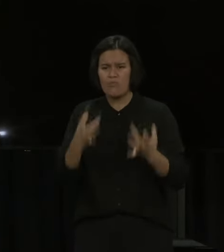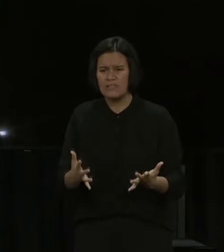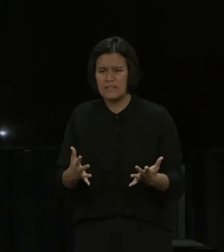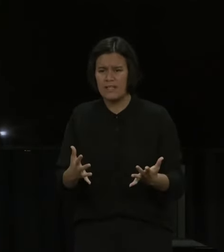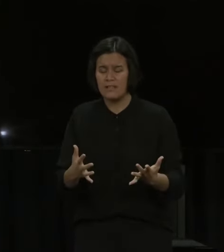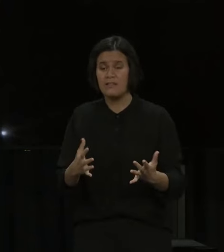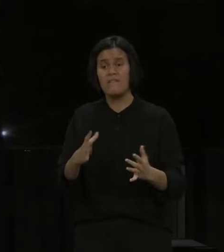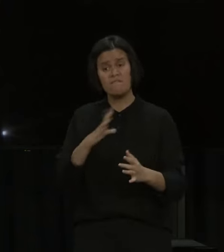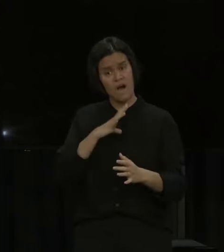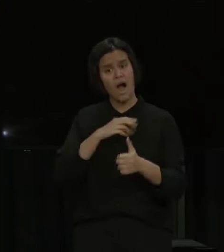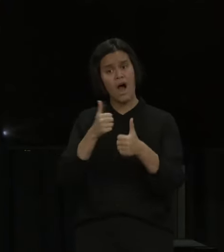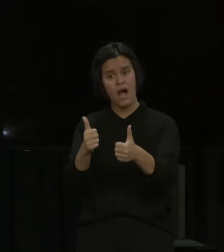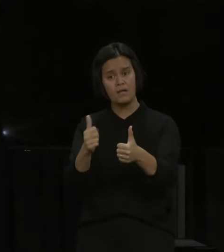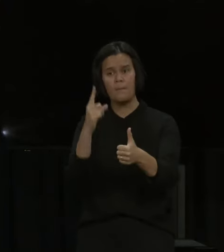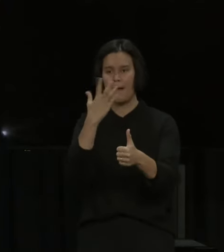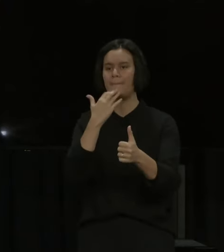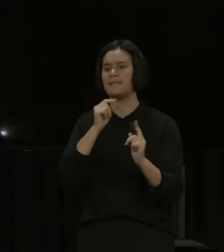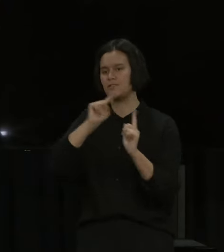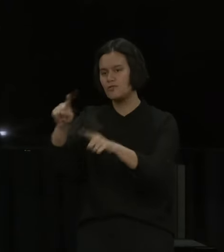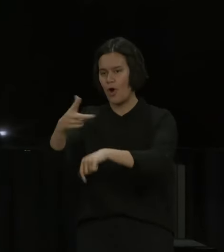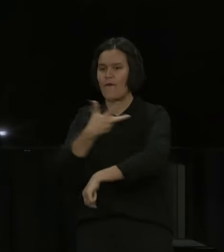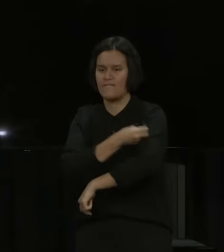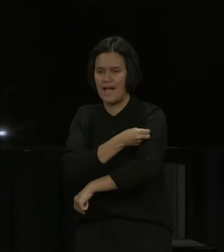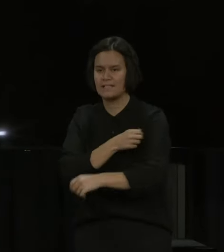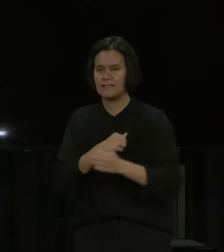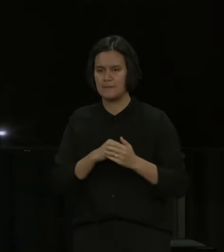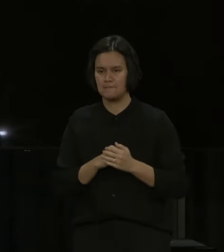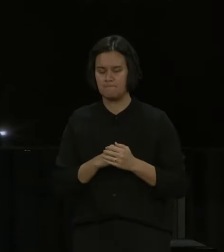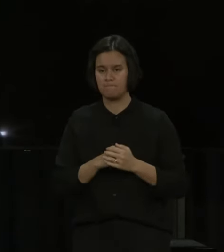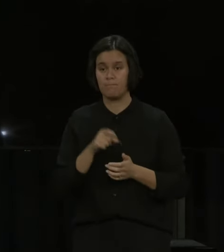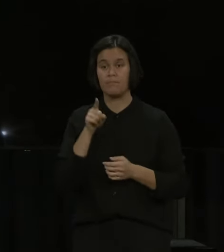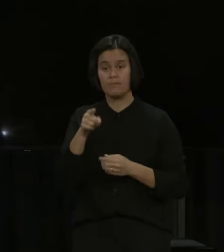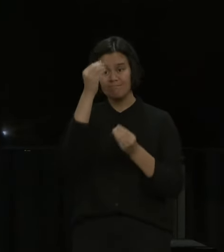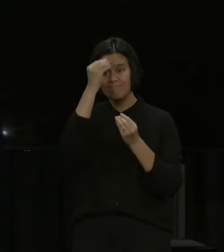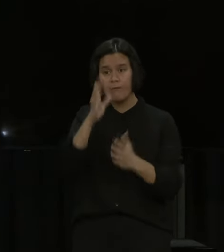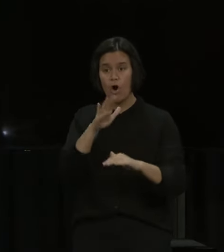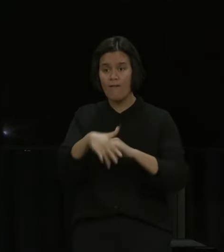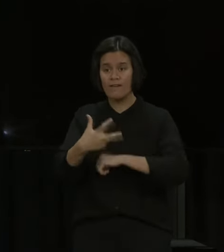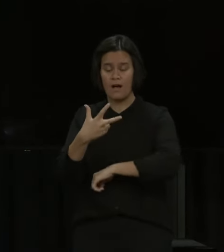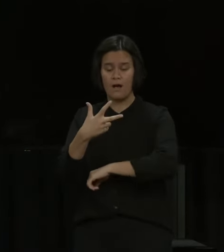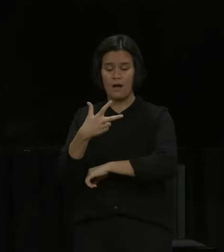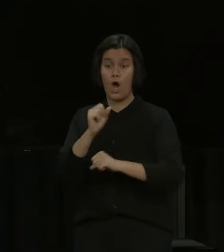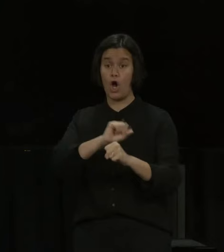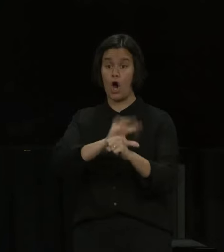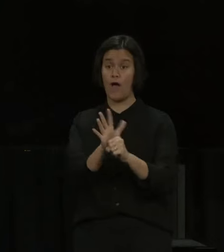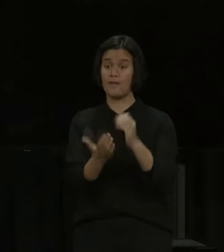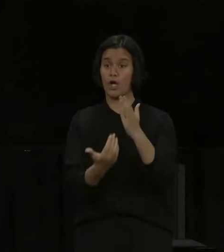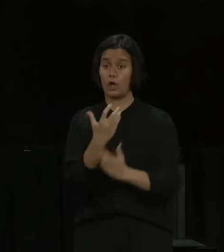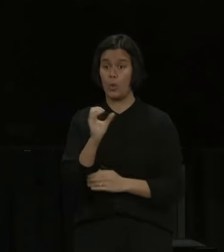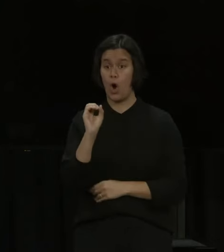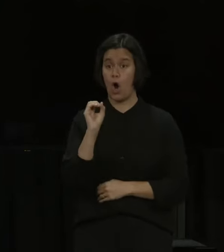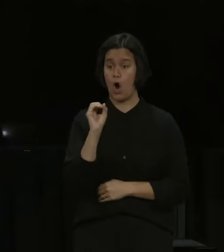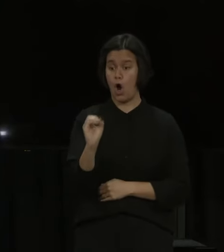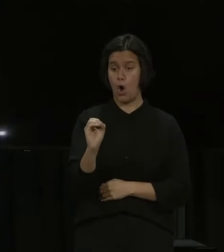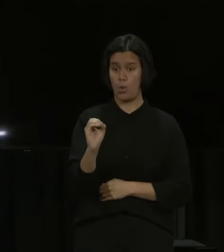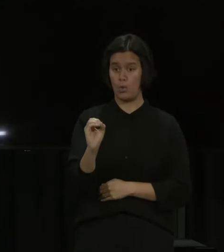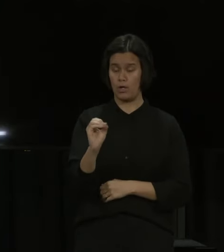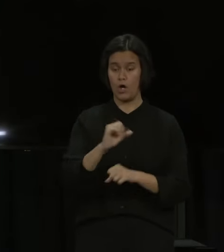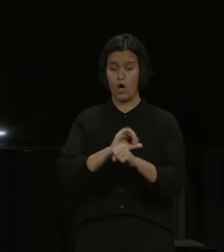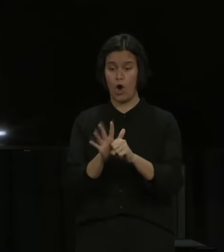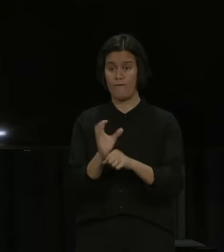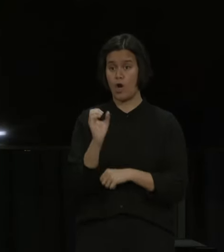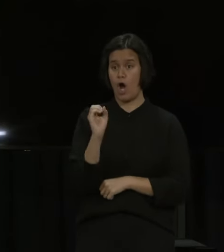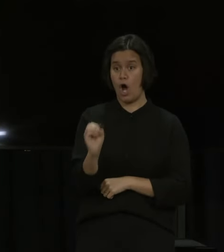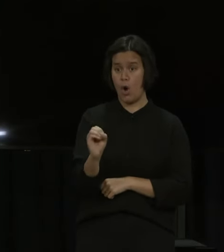on Omicron. Understandably, there is a bit of anxiety about this. I want to be clear, it's a cause for concern, but it is not a